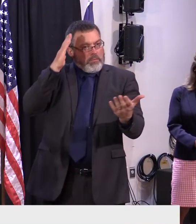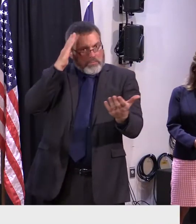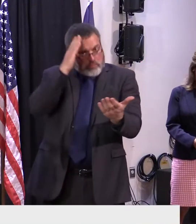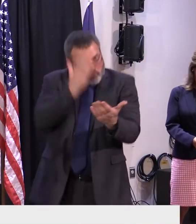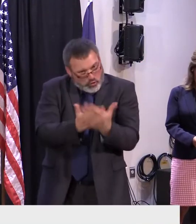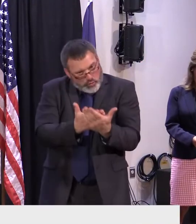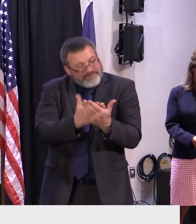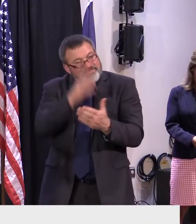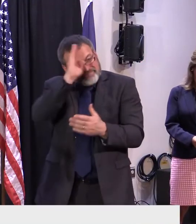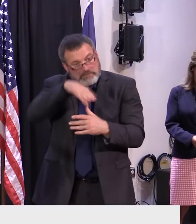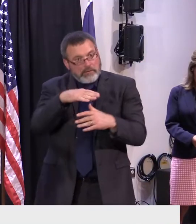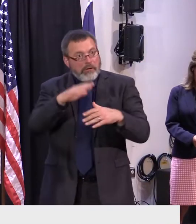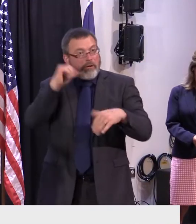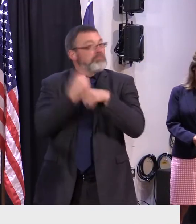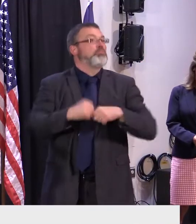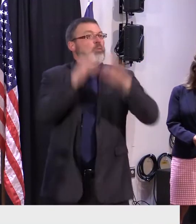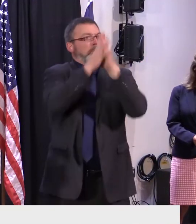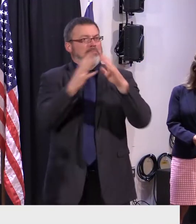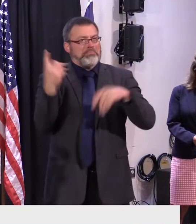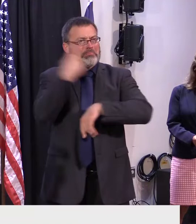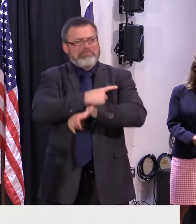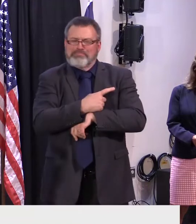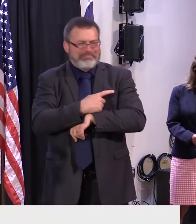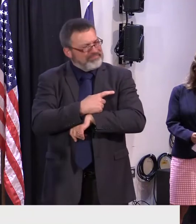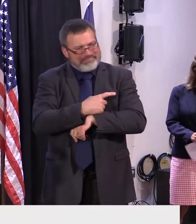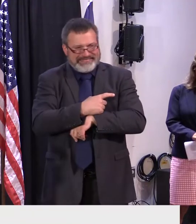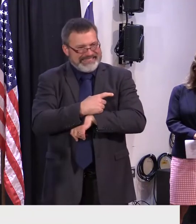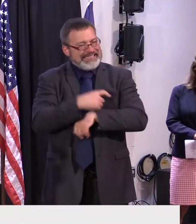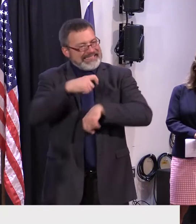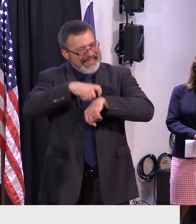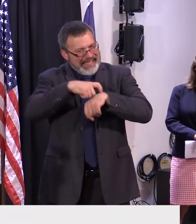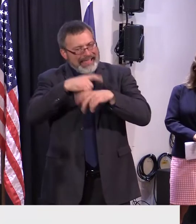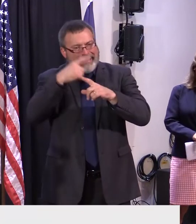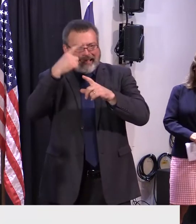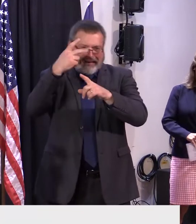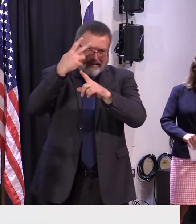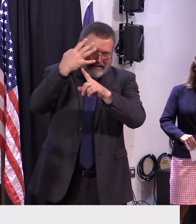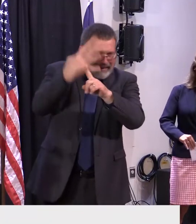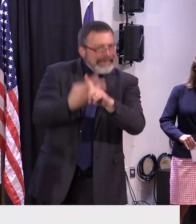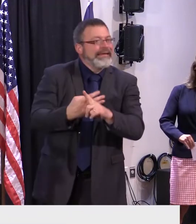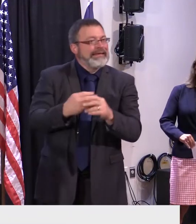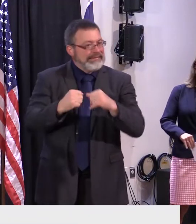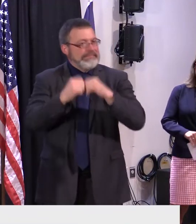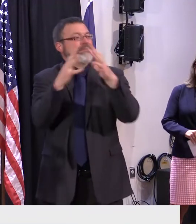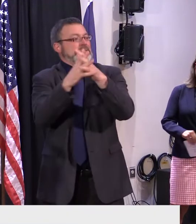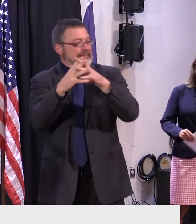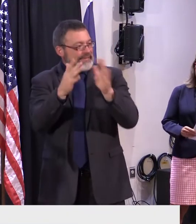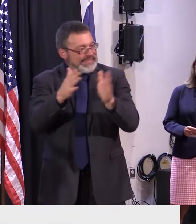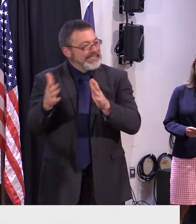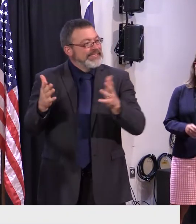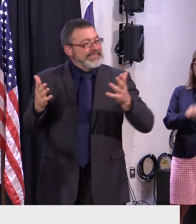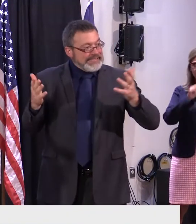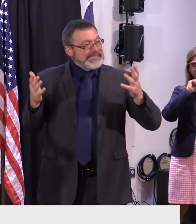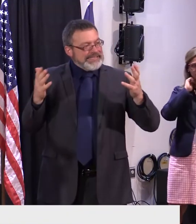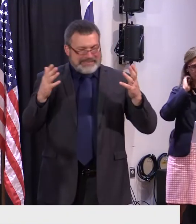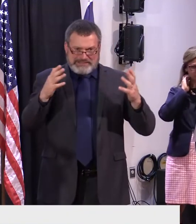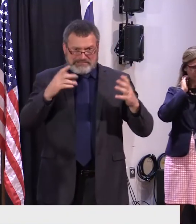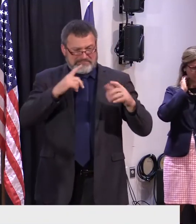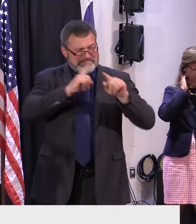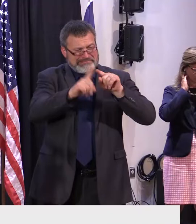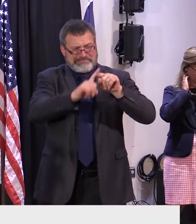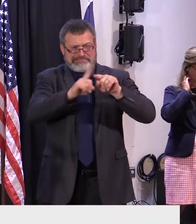and suffering because of lack of housing out there. But the system is trying to address it. Before Commissioner Brown